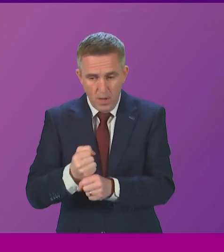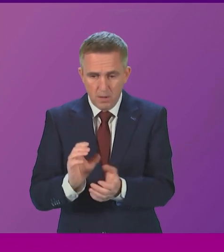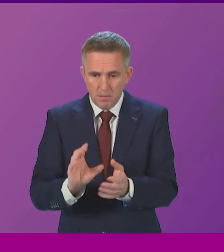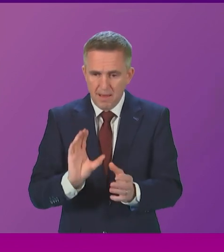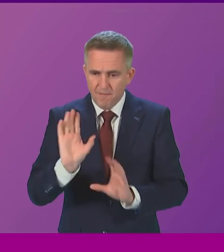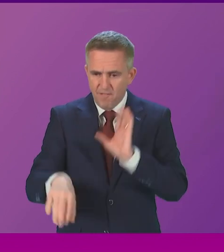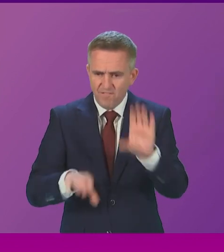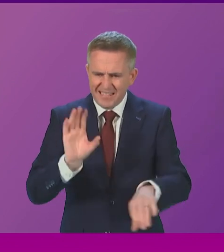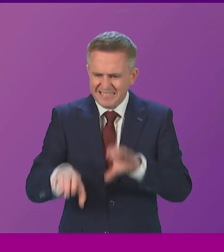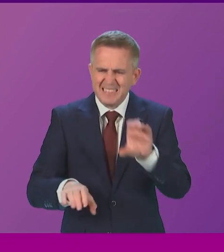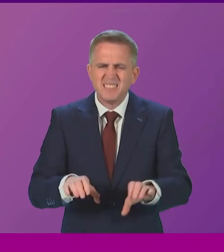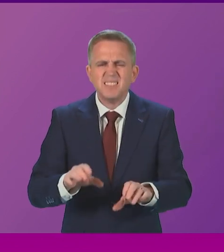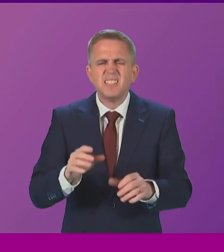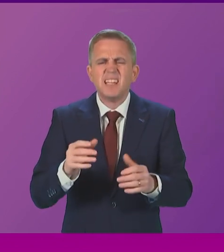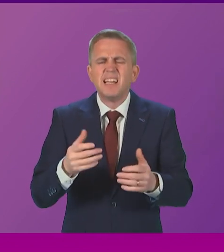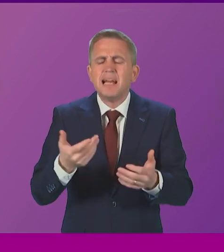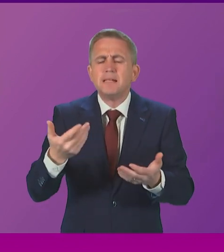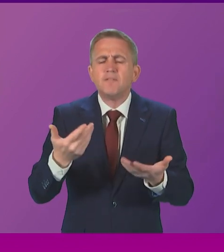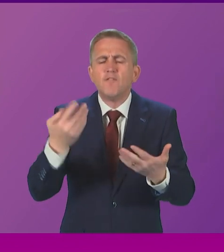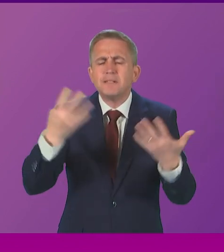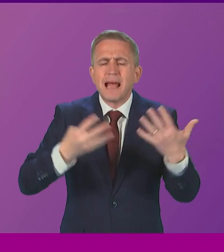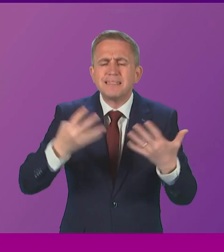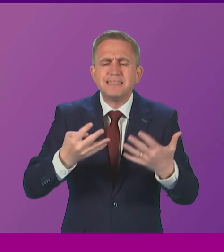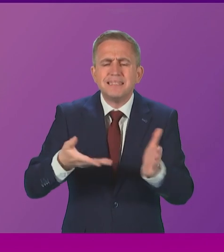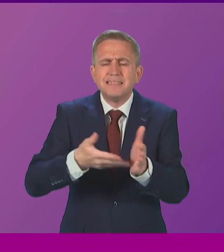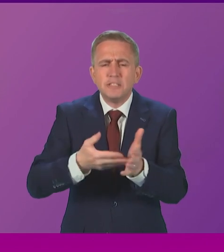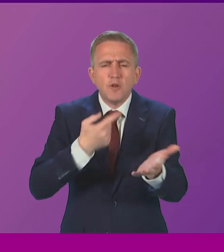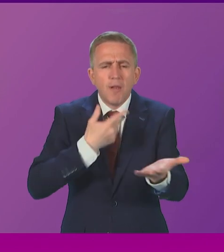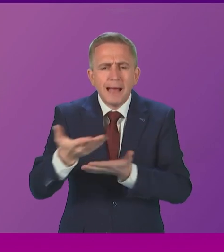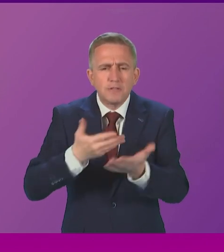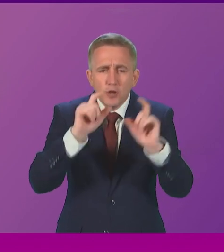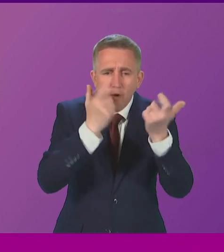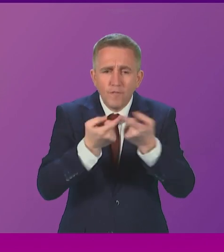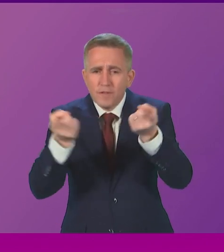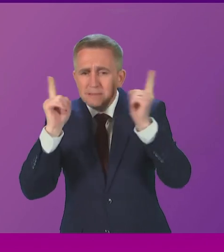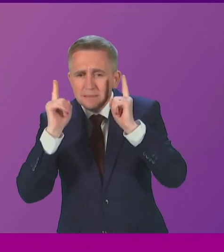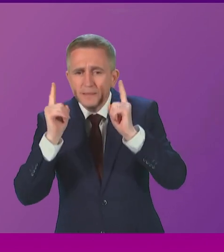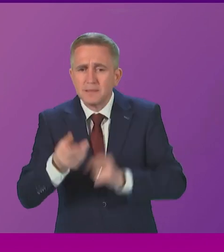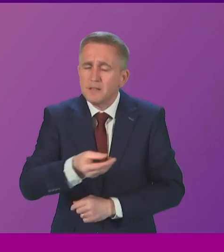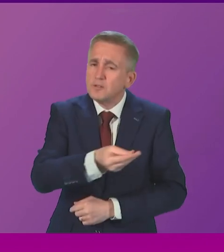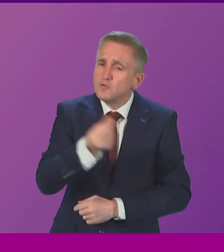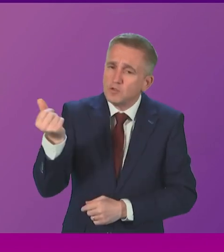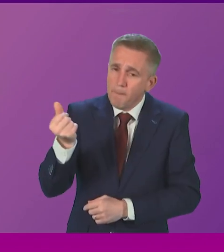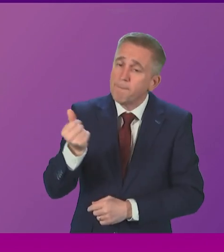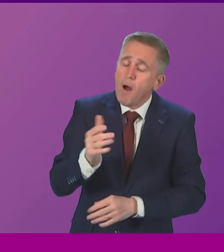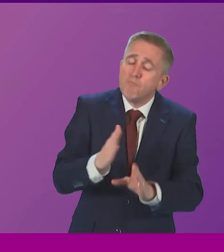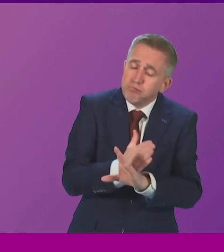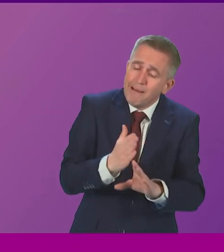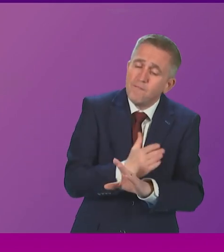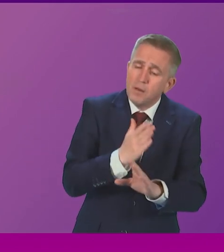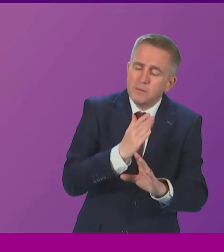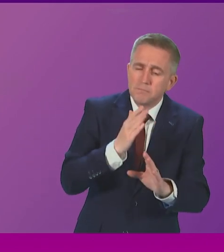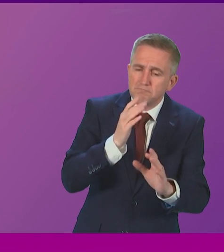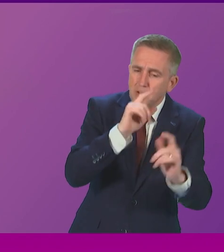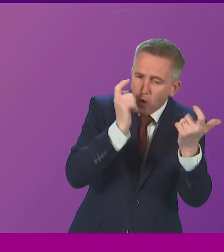90 additional councillors in colleges and universities. Some of these institutions are of course private organisations